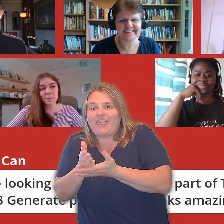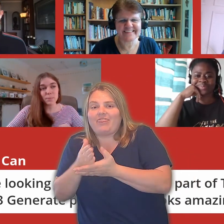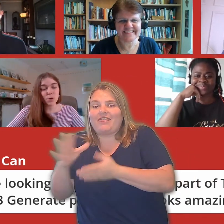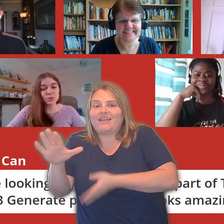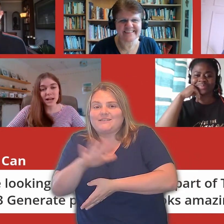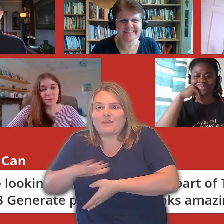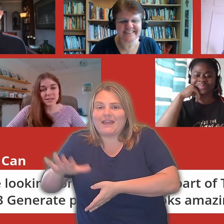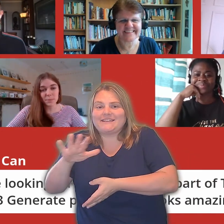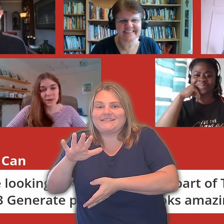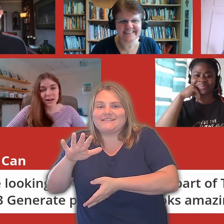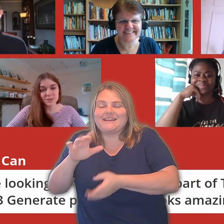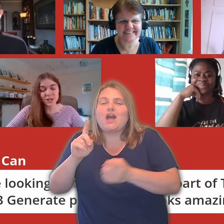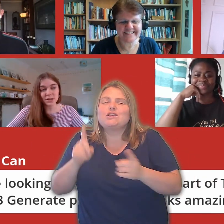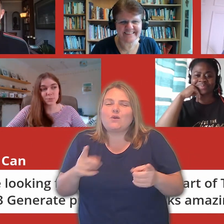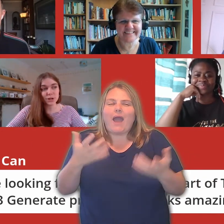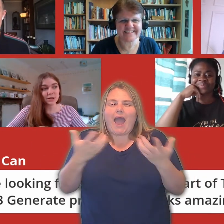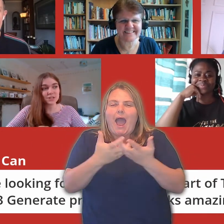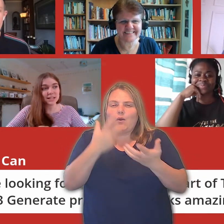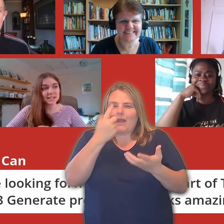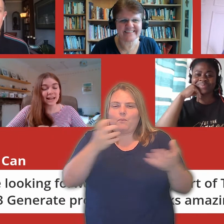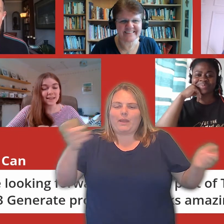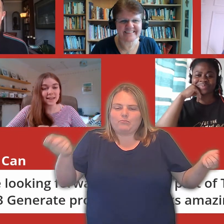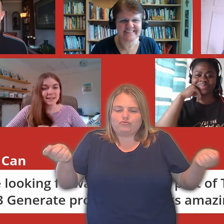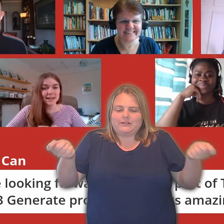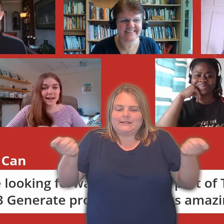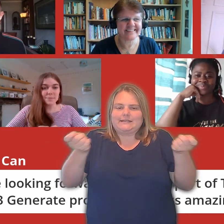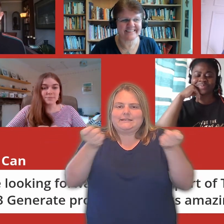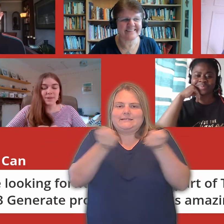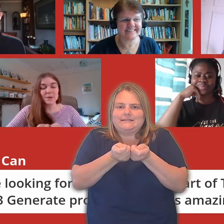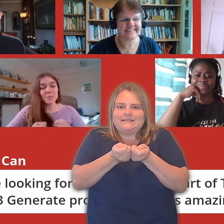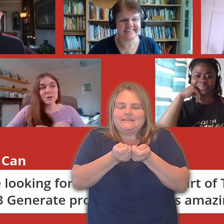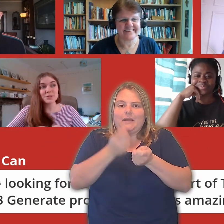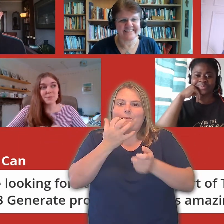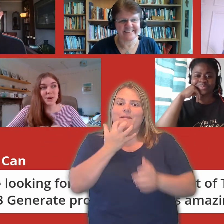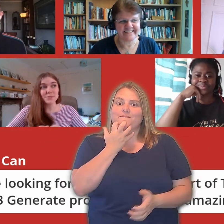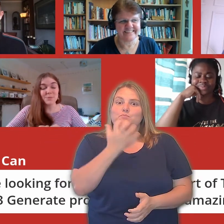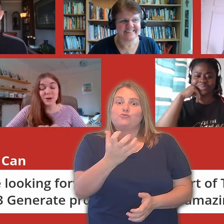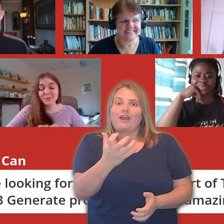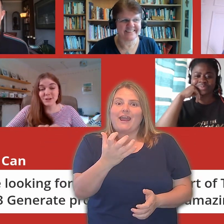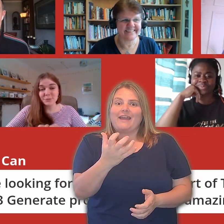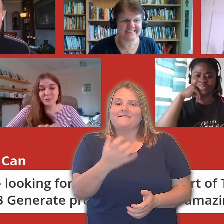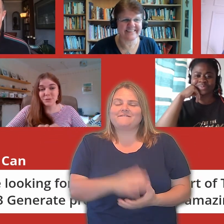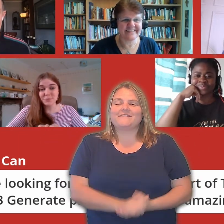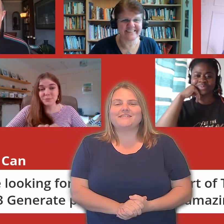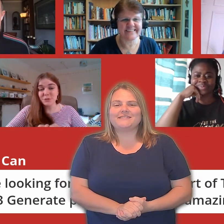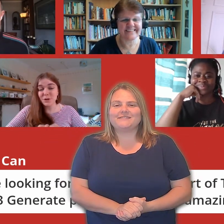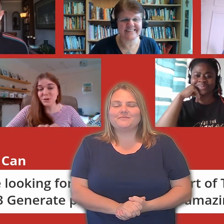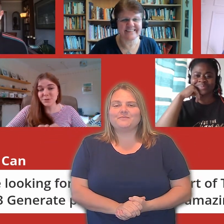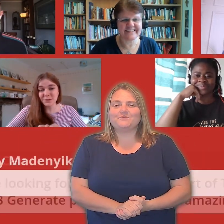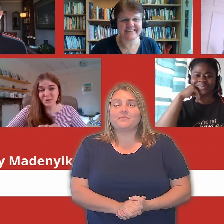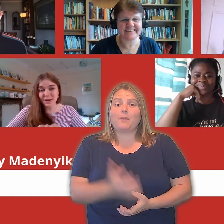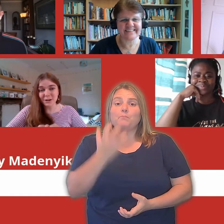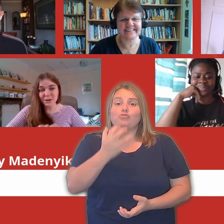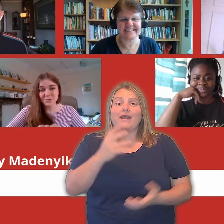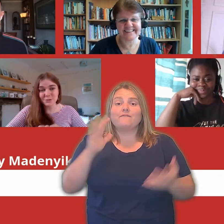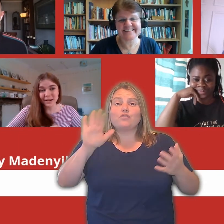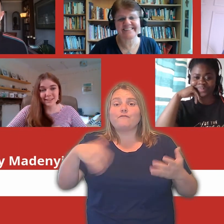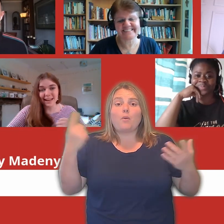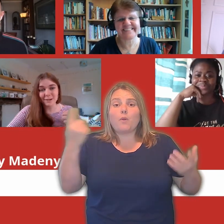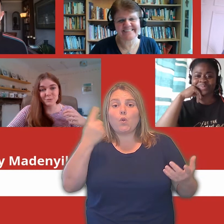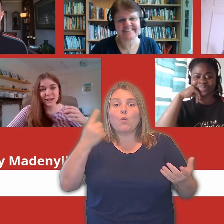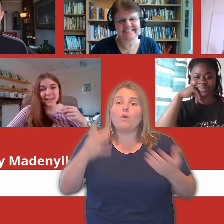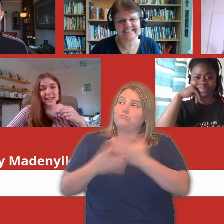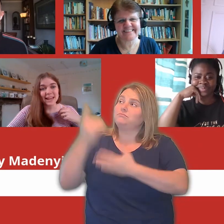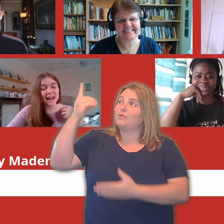and bold in how we're stepping out to bring those things together? I mean, most of our bravery comes from God. We don't do it in our own